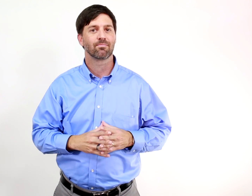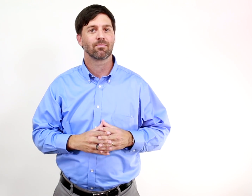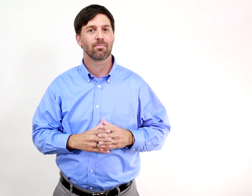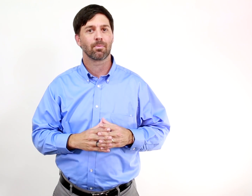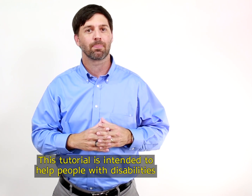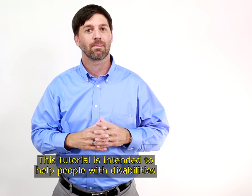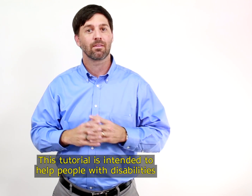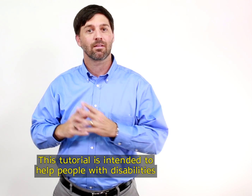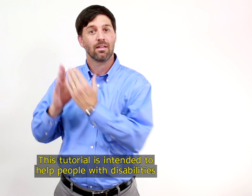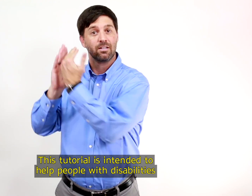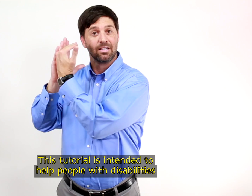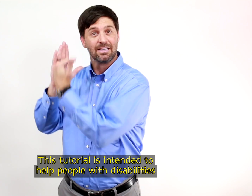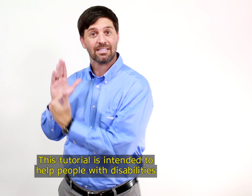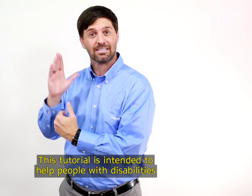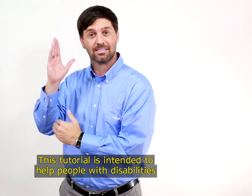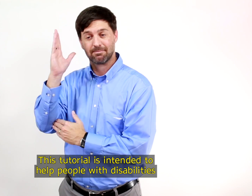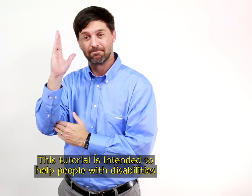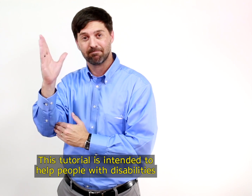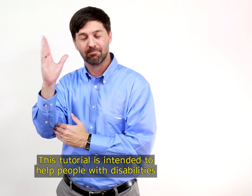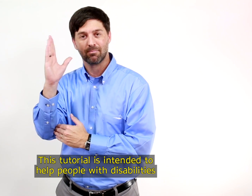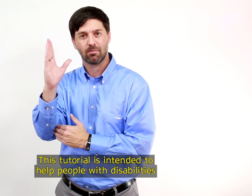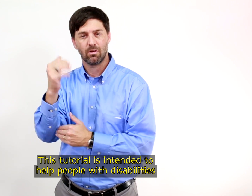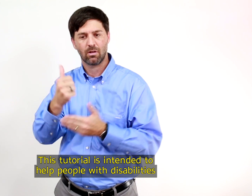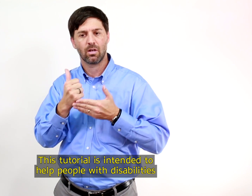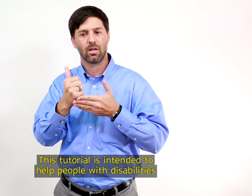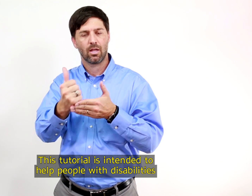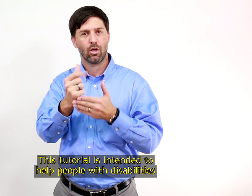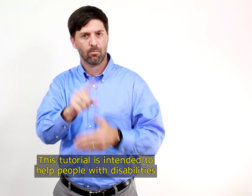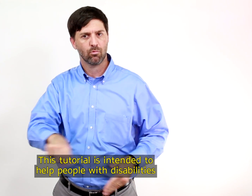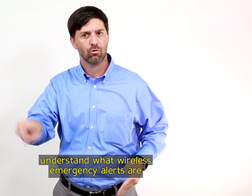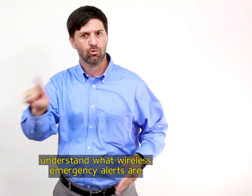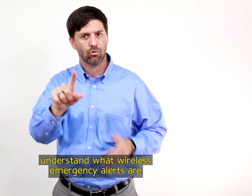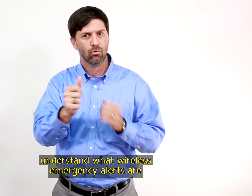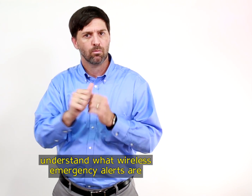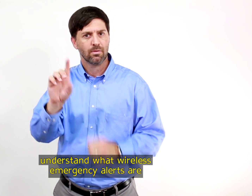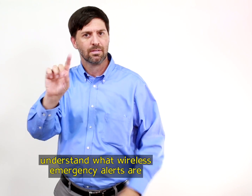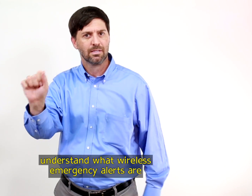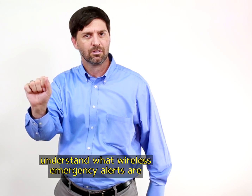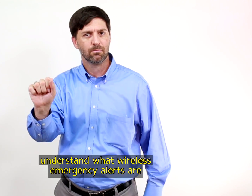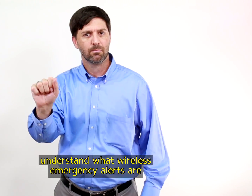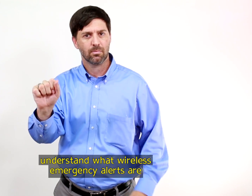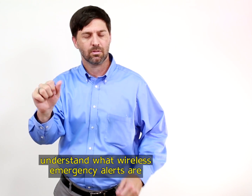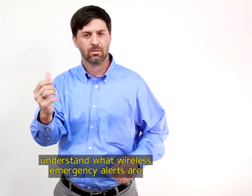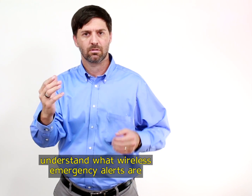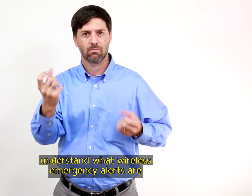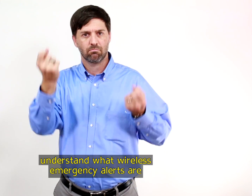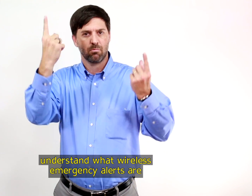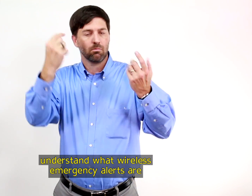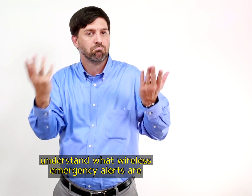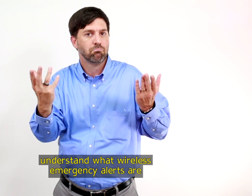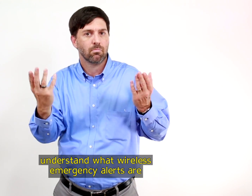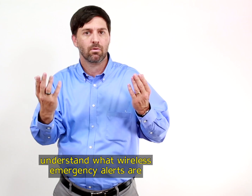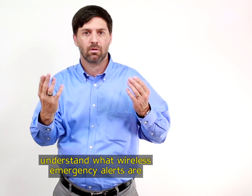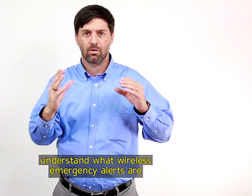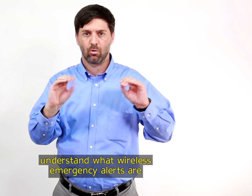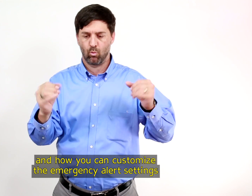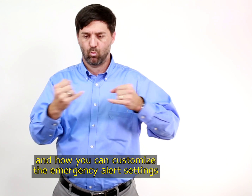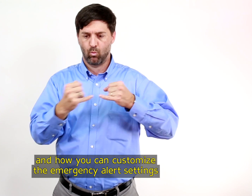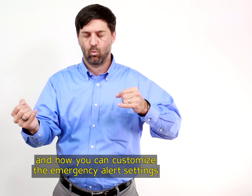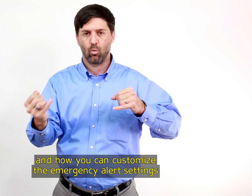This tutorial is intended to help people with disabilities understand what wireless emergency alerts are and how you